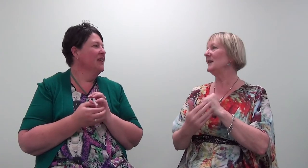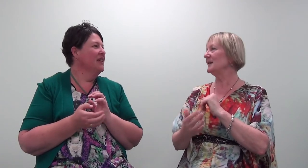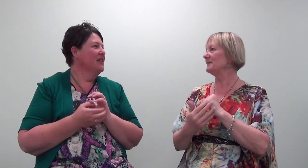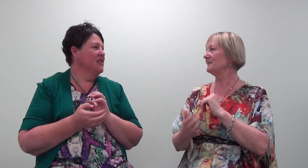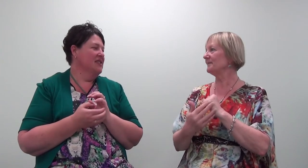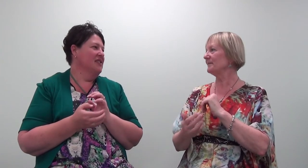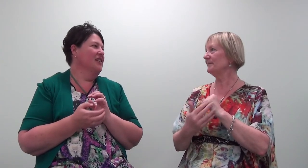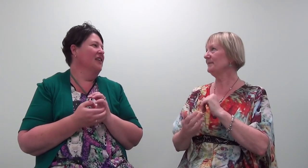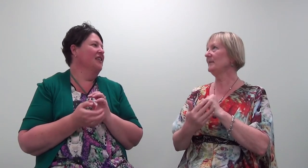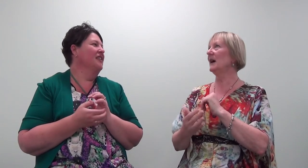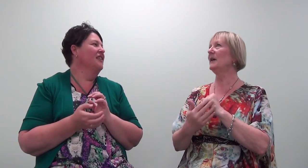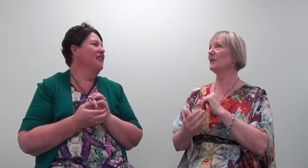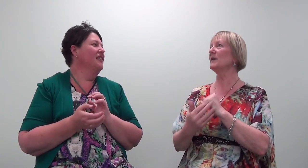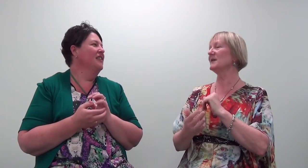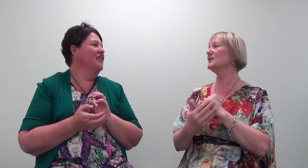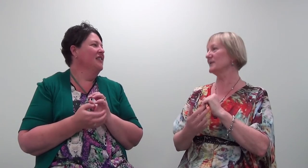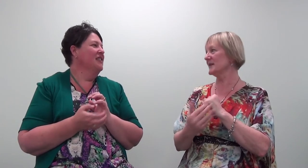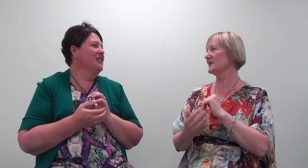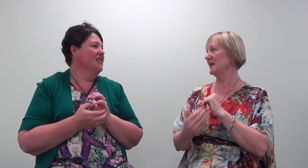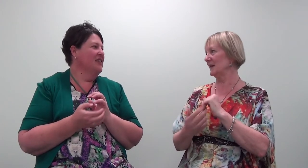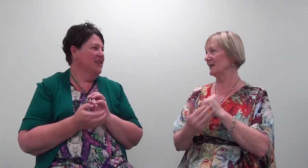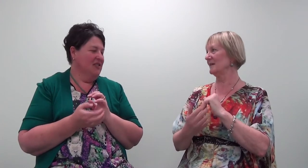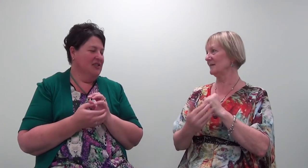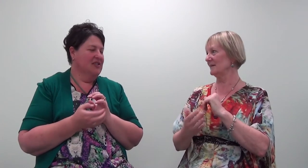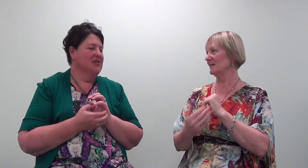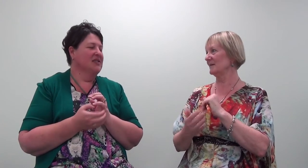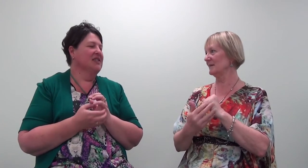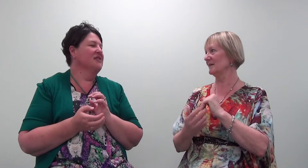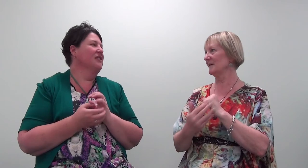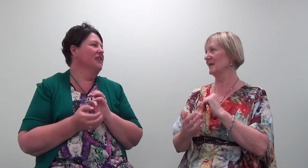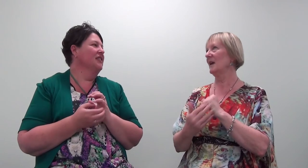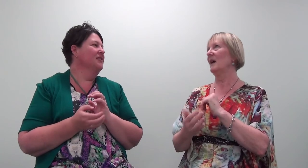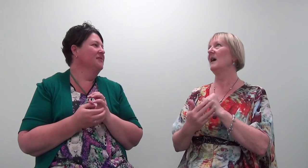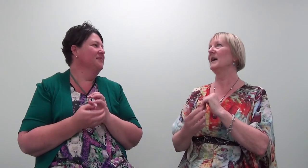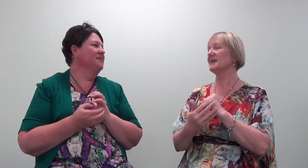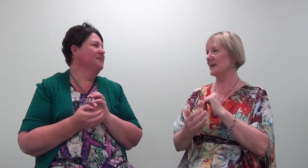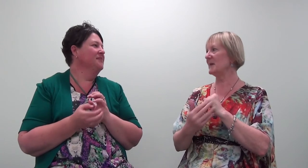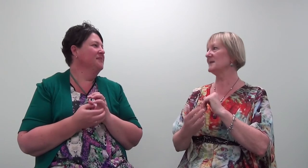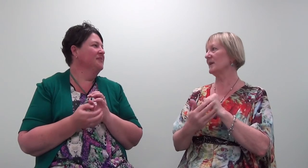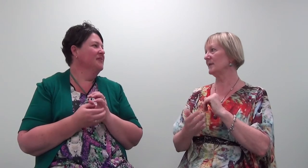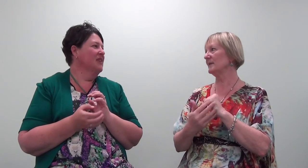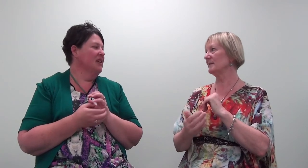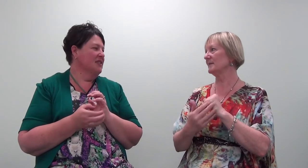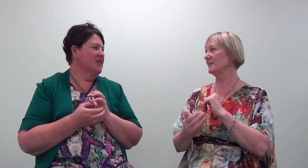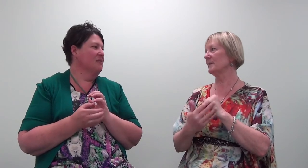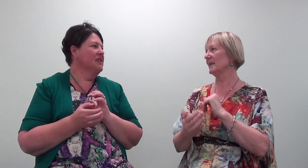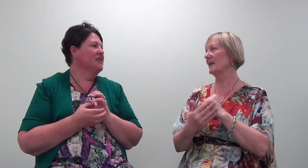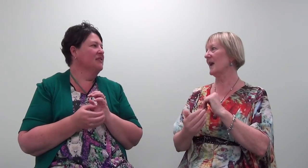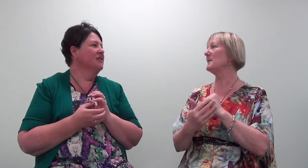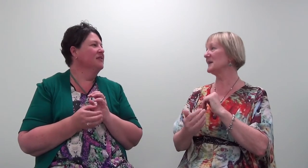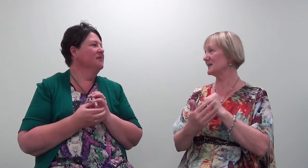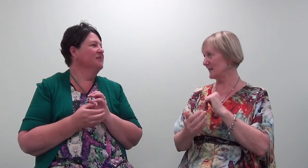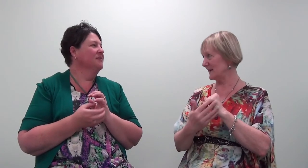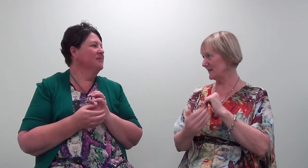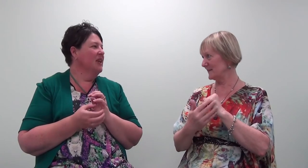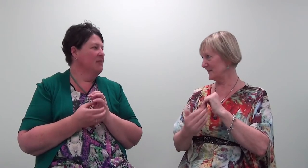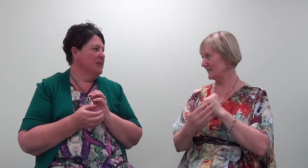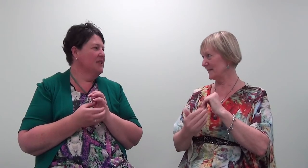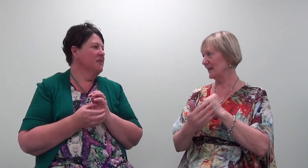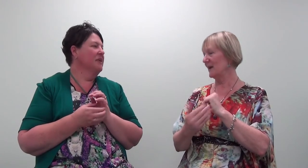here, just sitting here, I've got this nauseous feeling, I've got this nauseous feeling, I accept myself, and I accept myself, and my stomach, and my stomach,